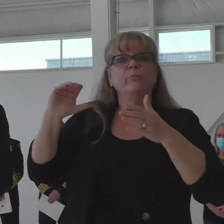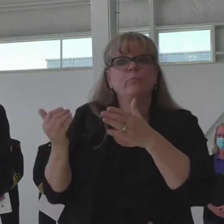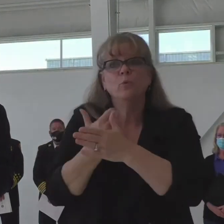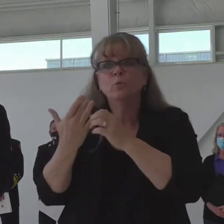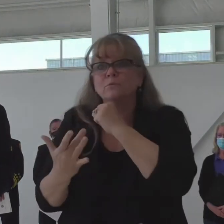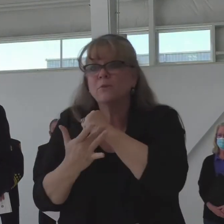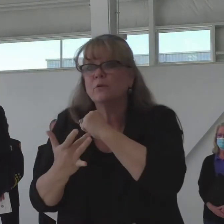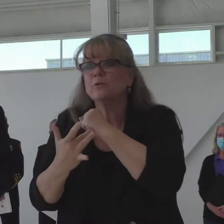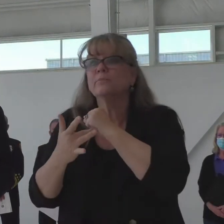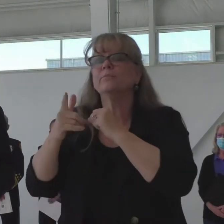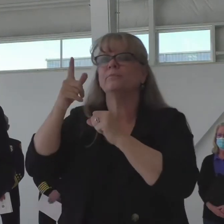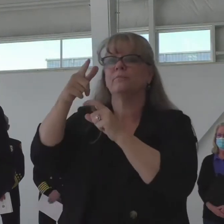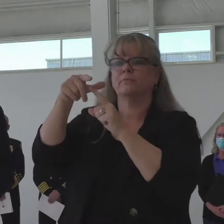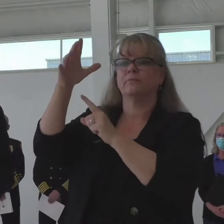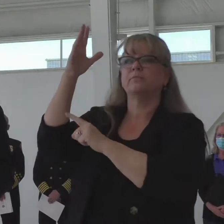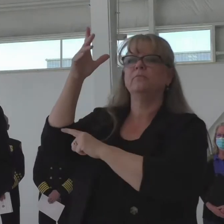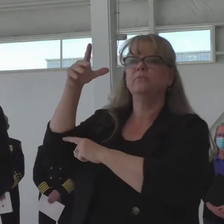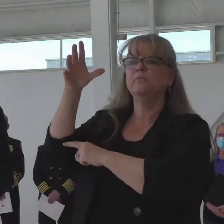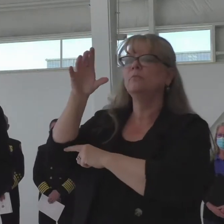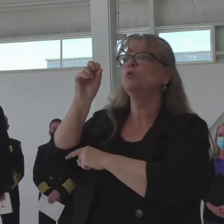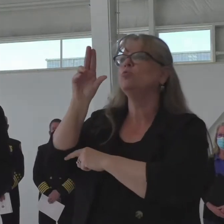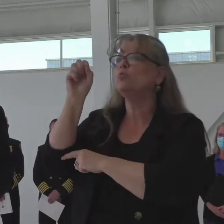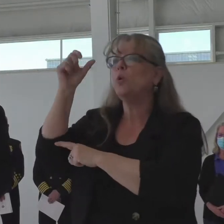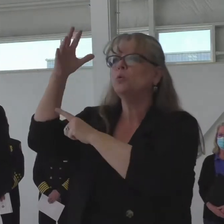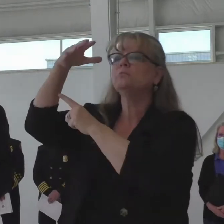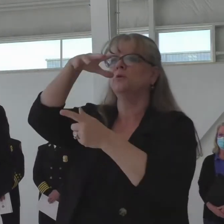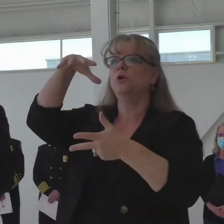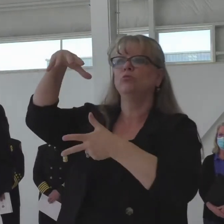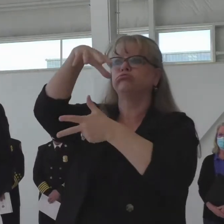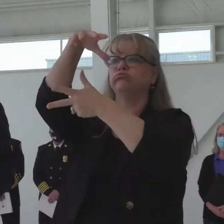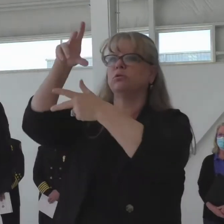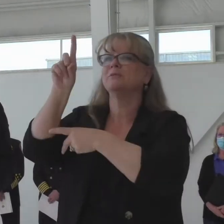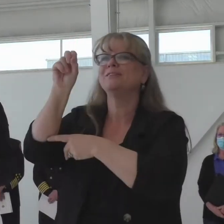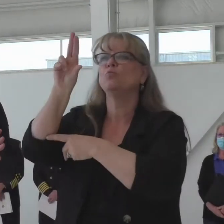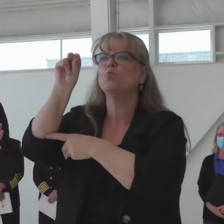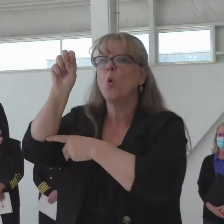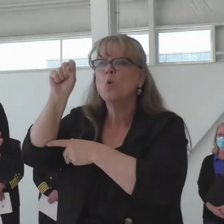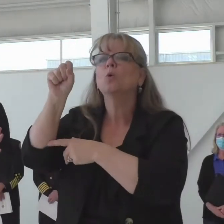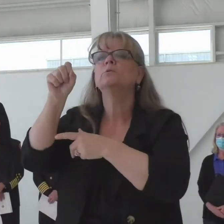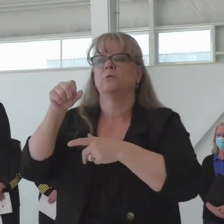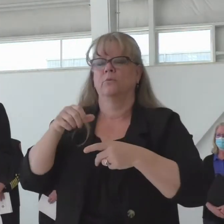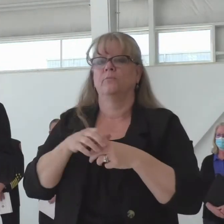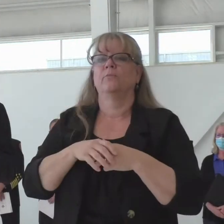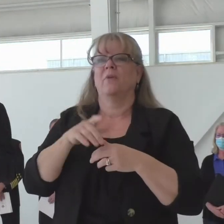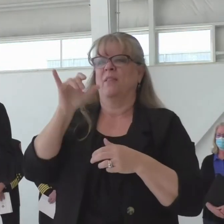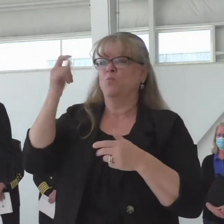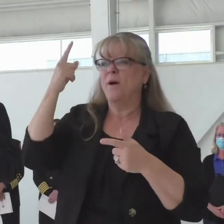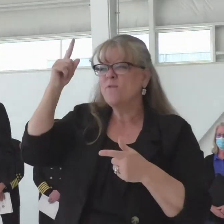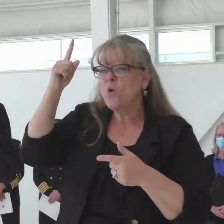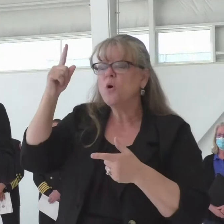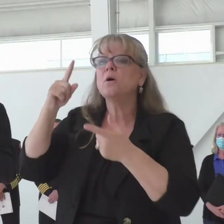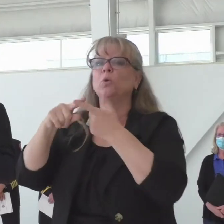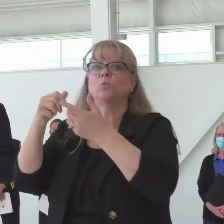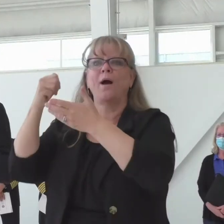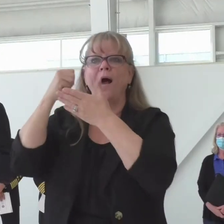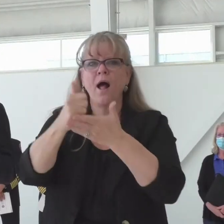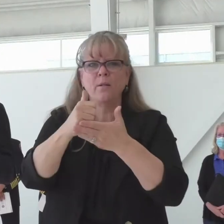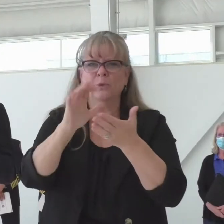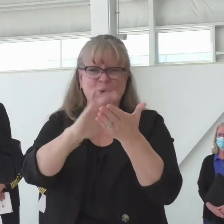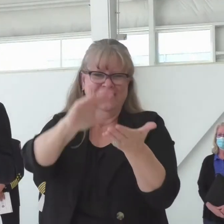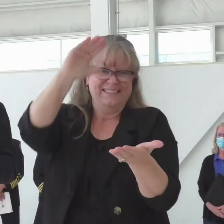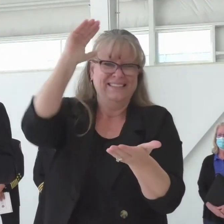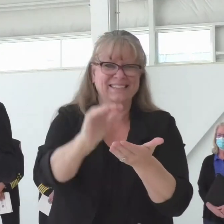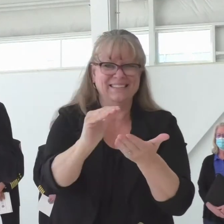campaigns, bolstering the fight against wildfire danger. We are really taking this proactive preparation to a new